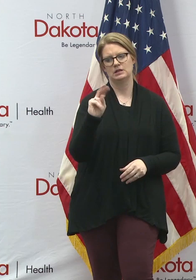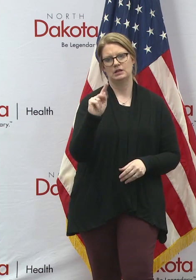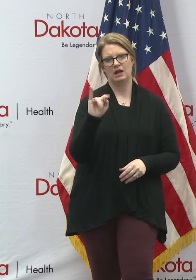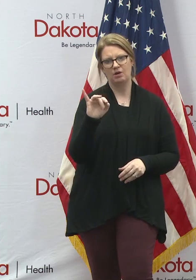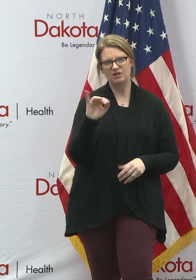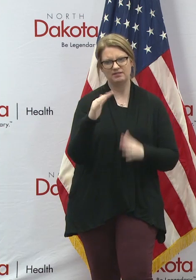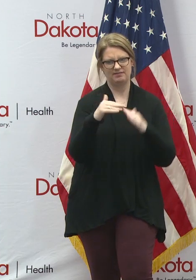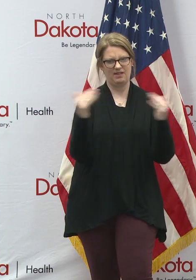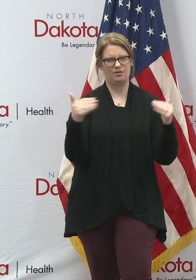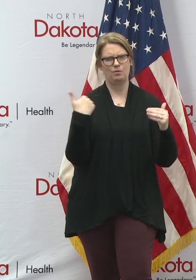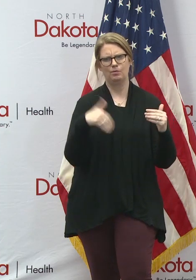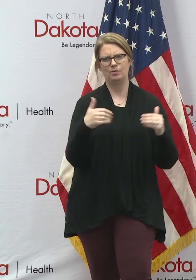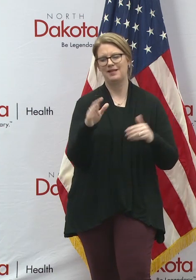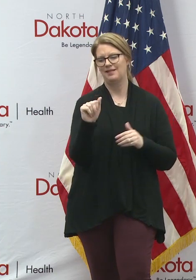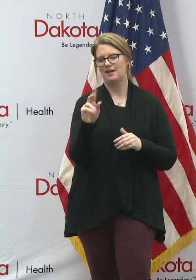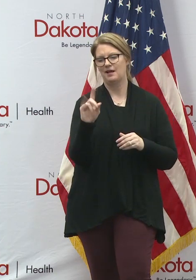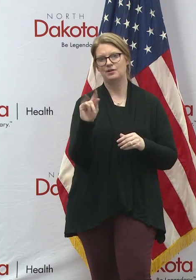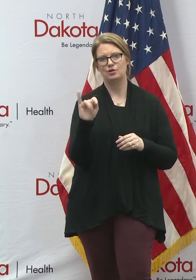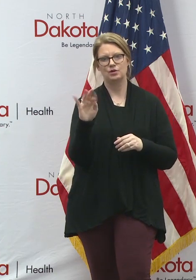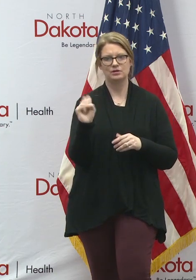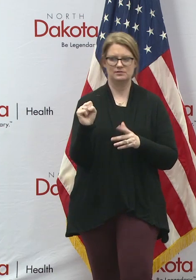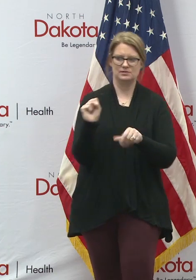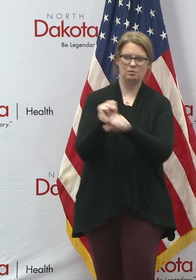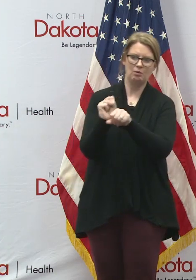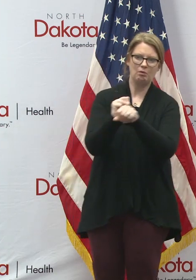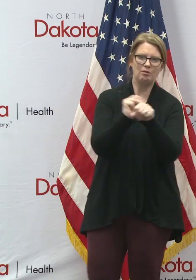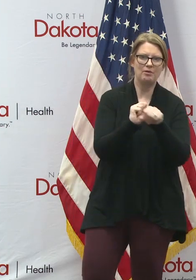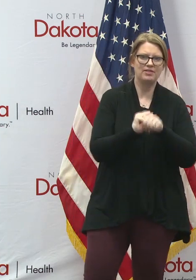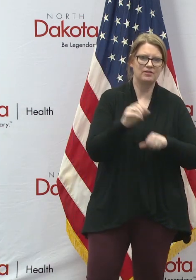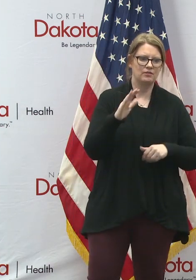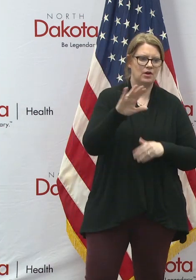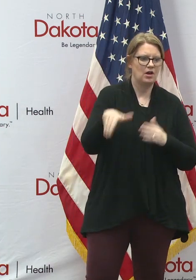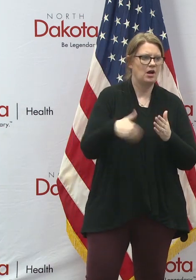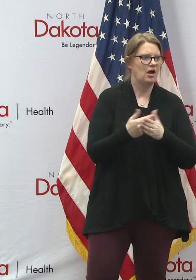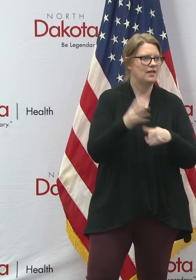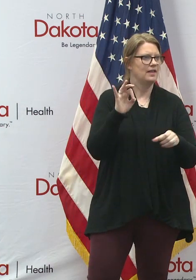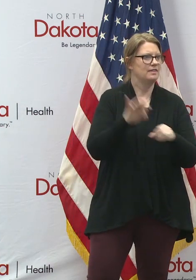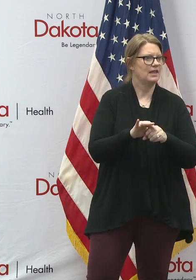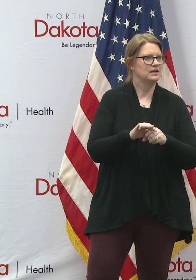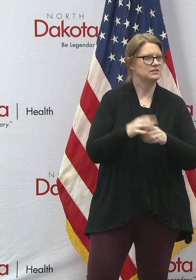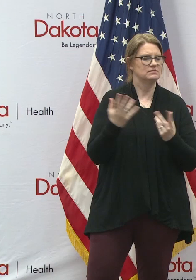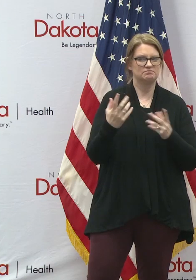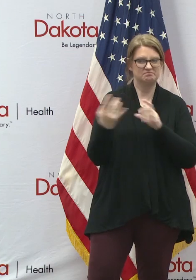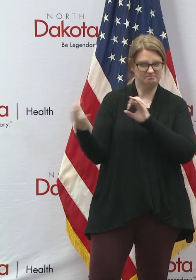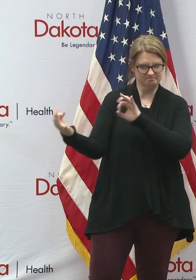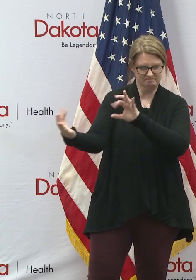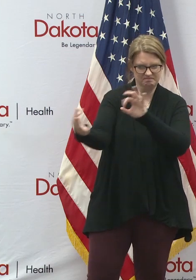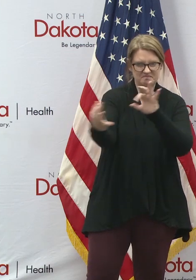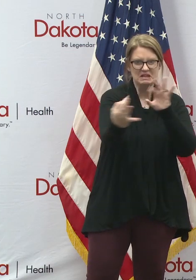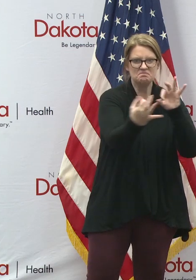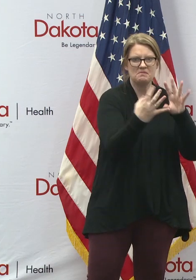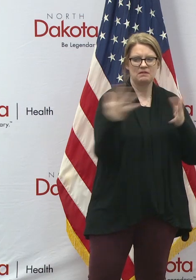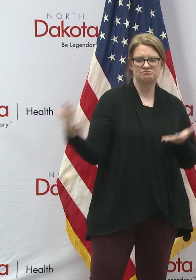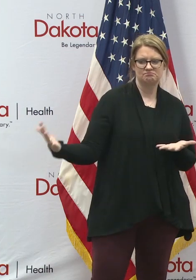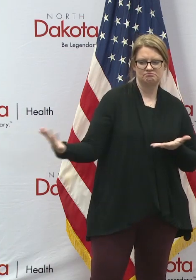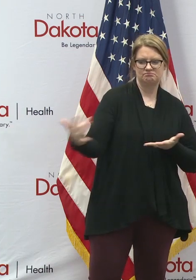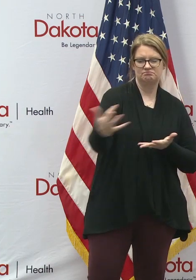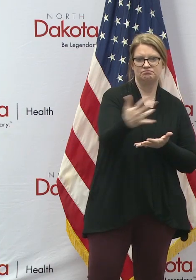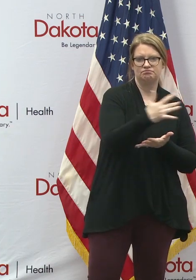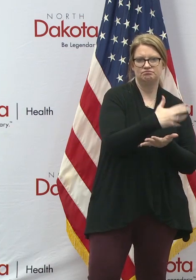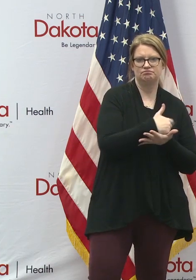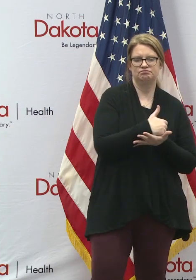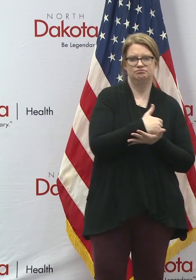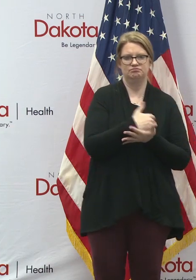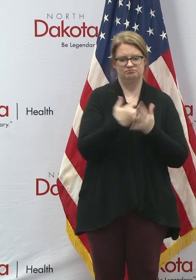auditors, who we work with on every election. And we received a lot of input from them. And then,